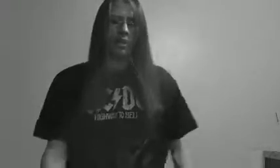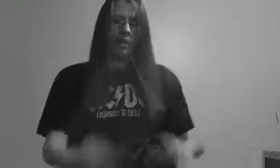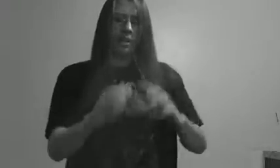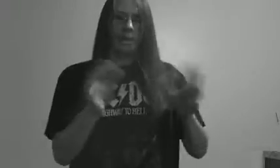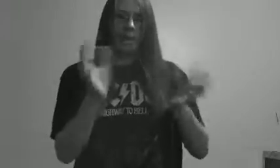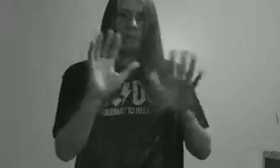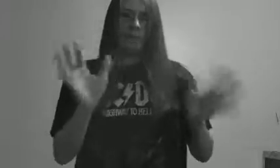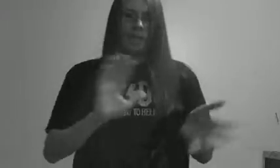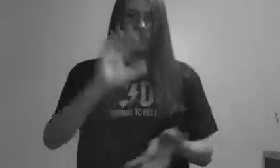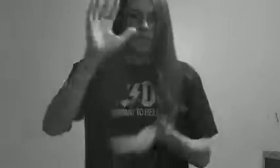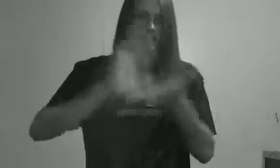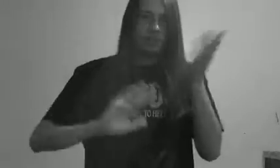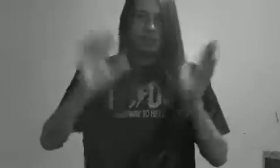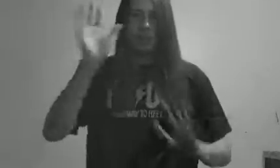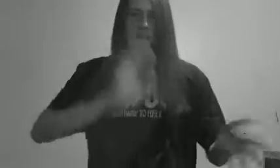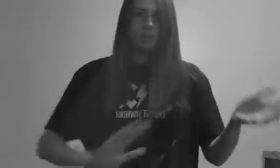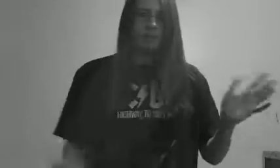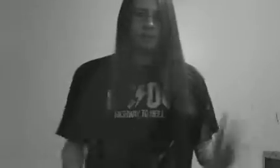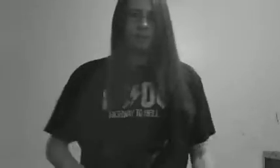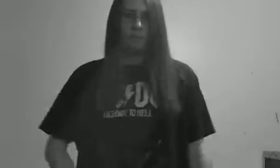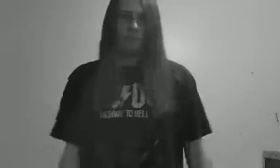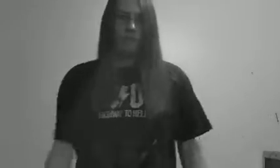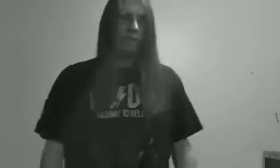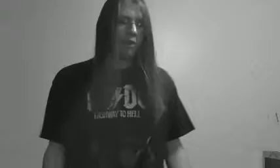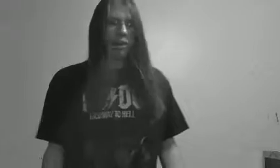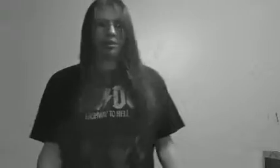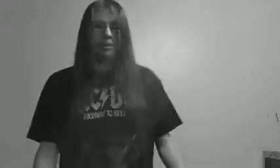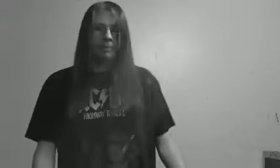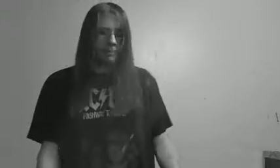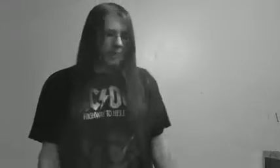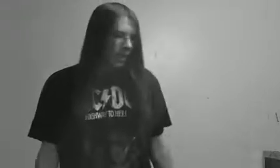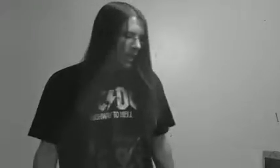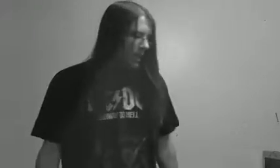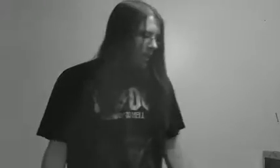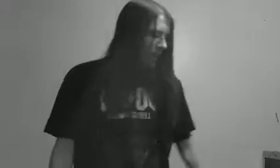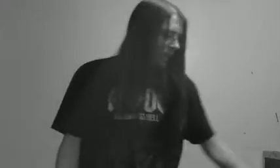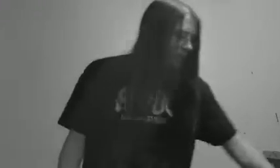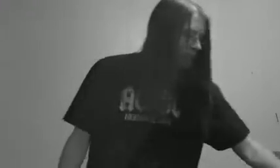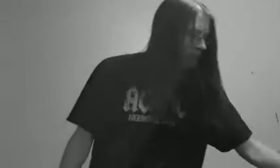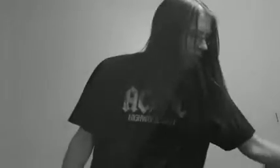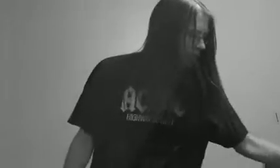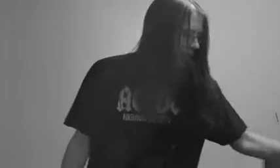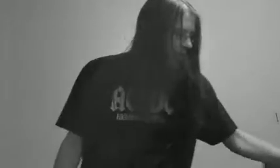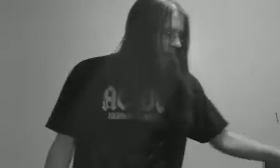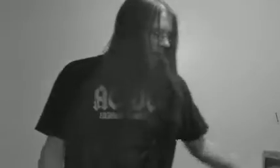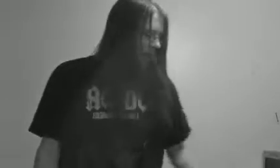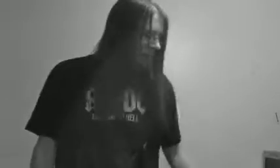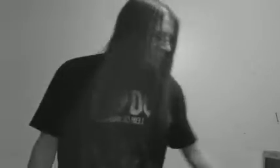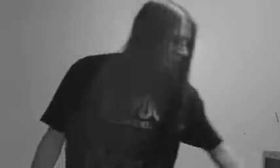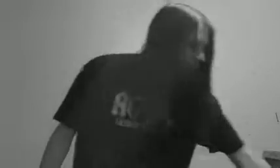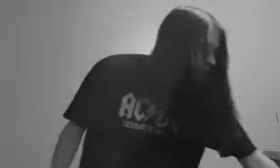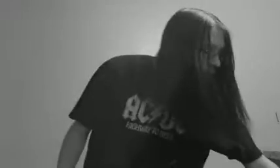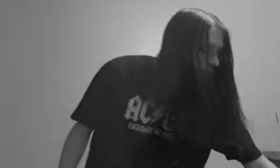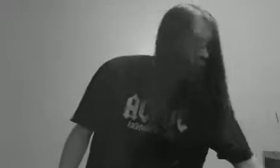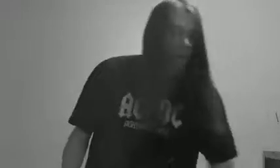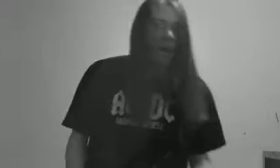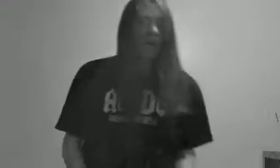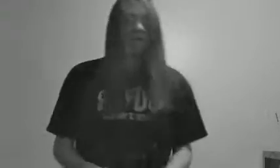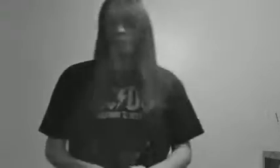MySpace default. And uh, not to mention I'll also